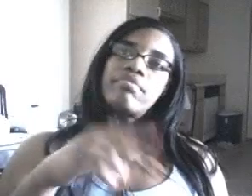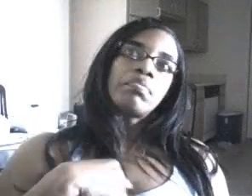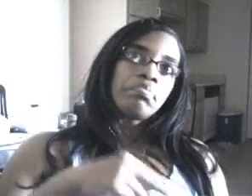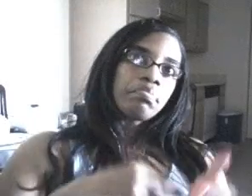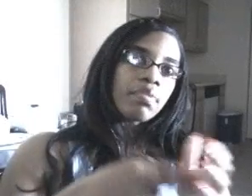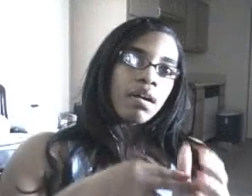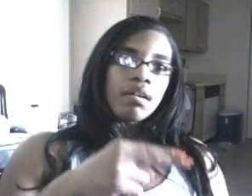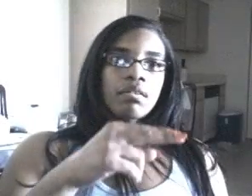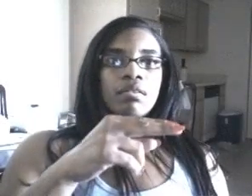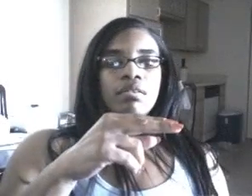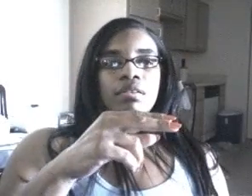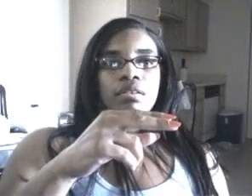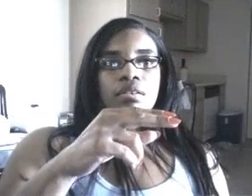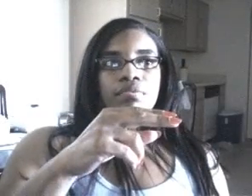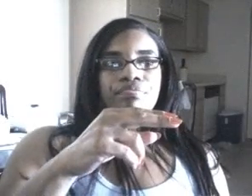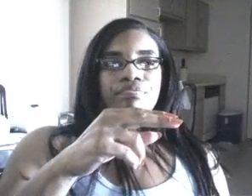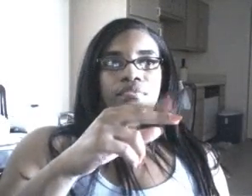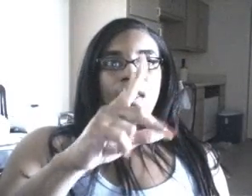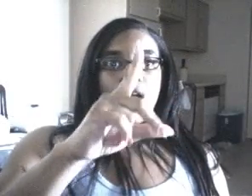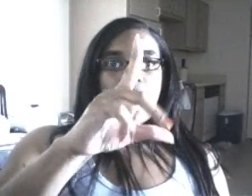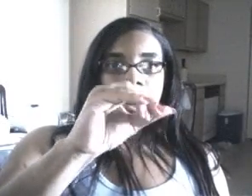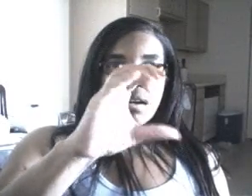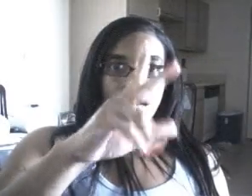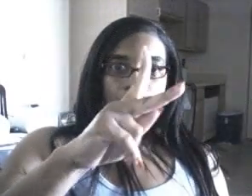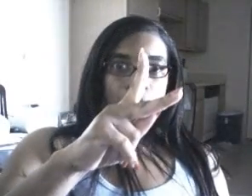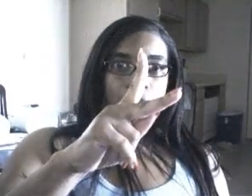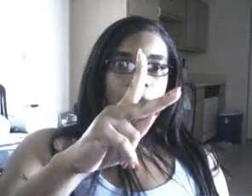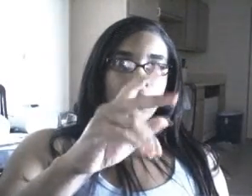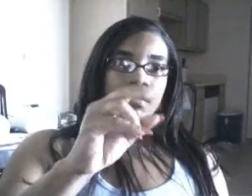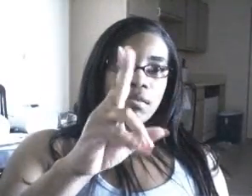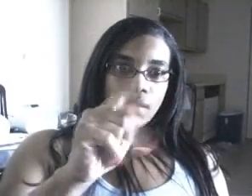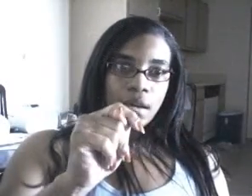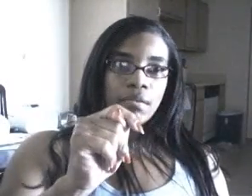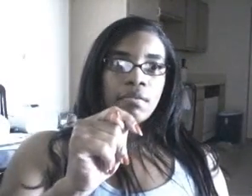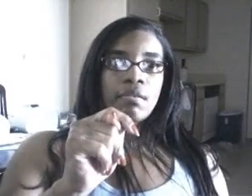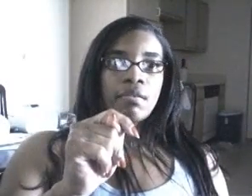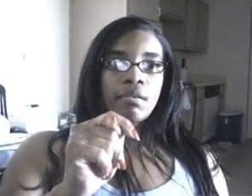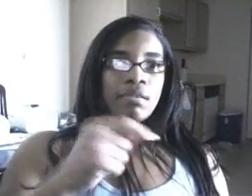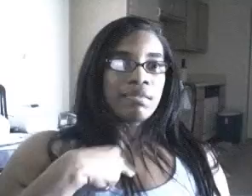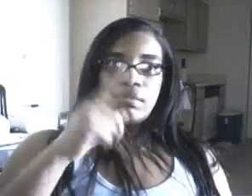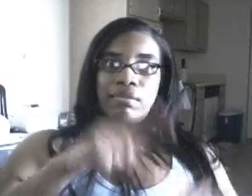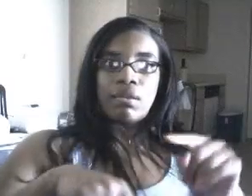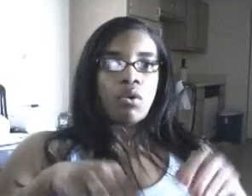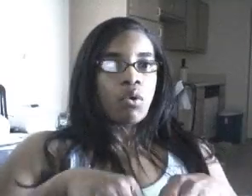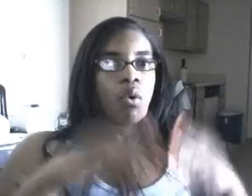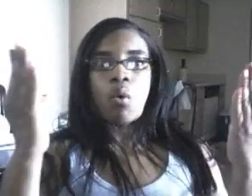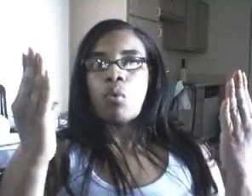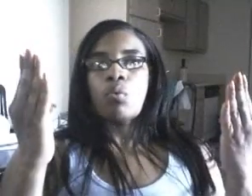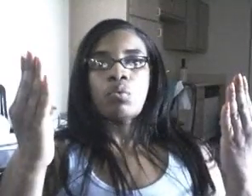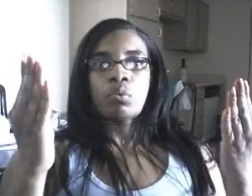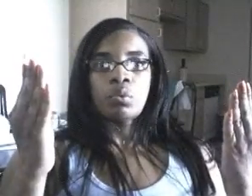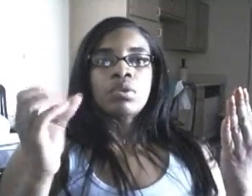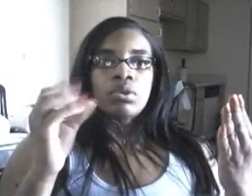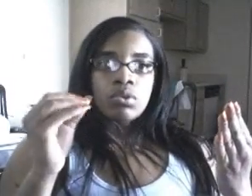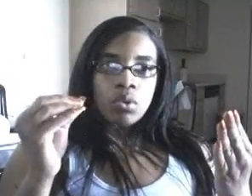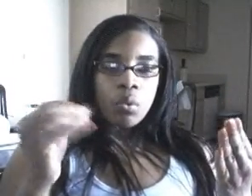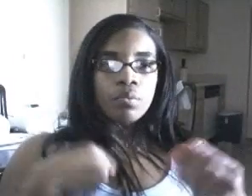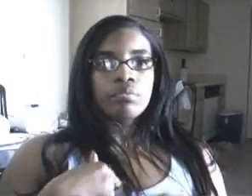I don't think we're going to time. Got that. Doing it.